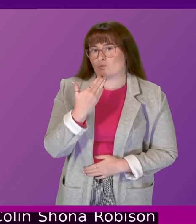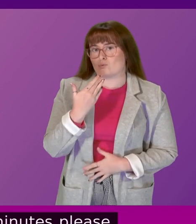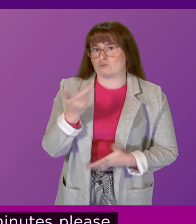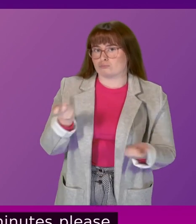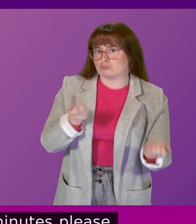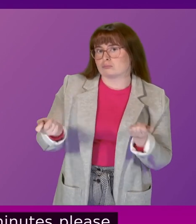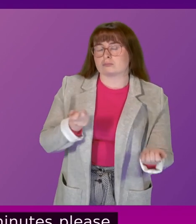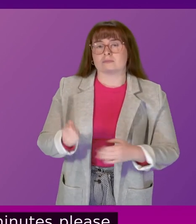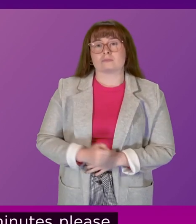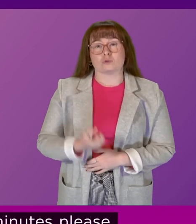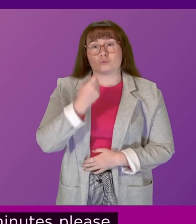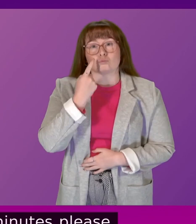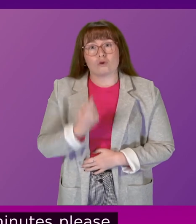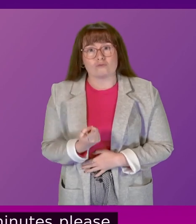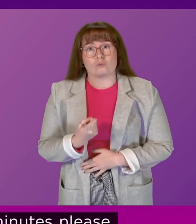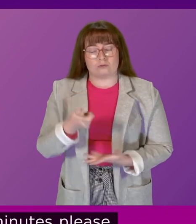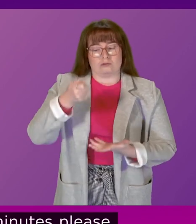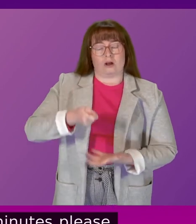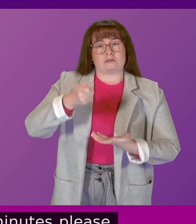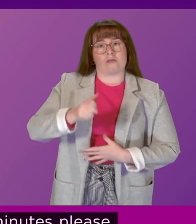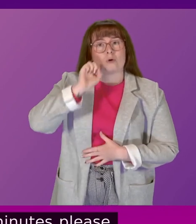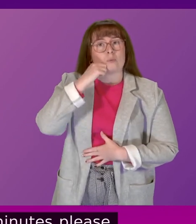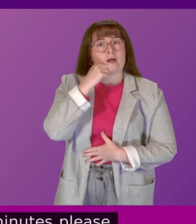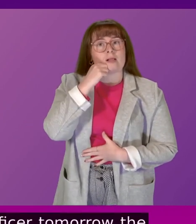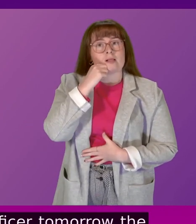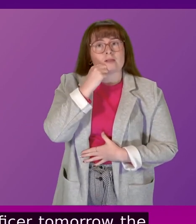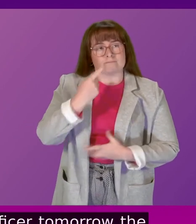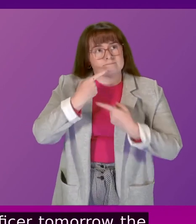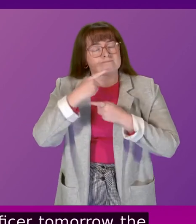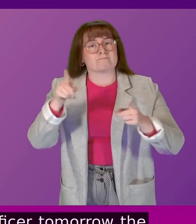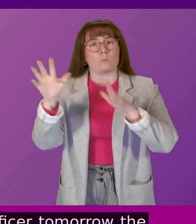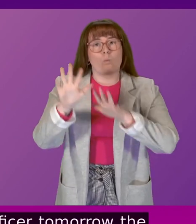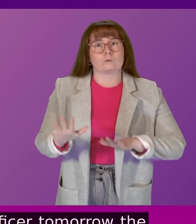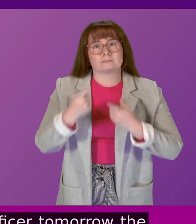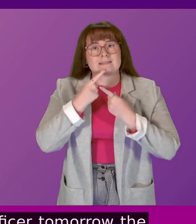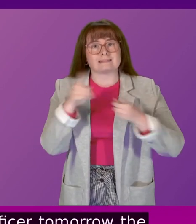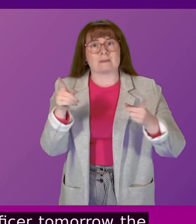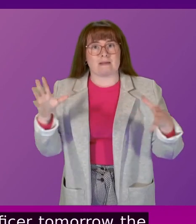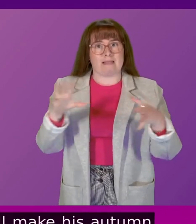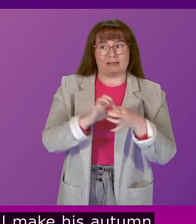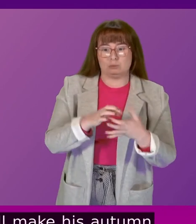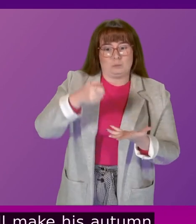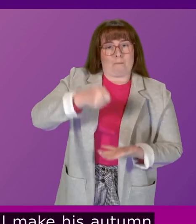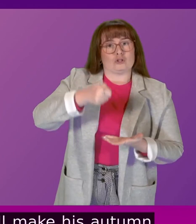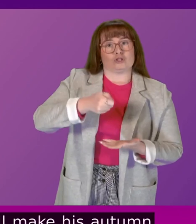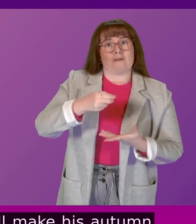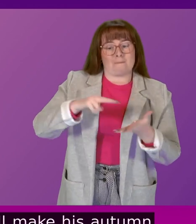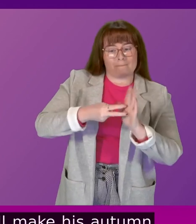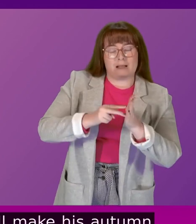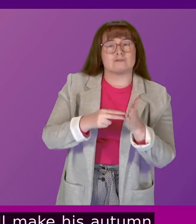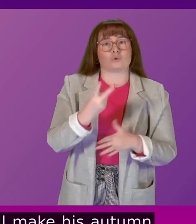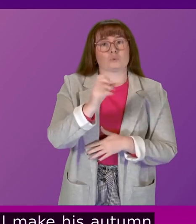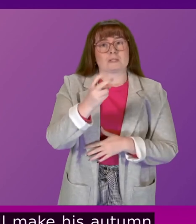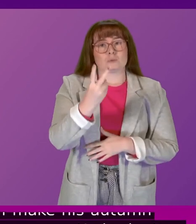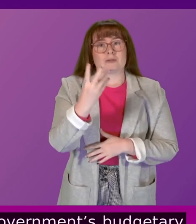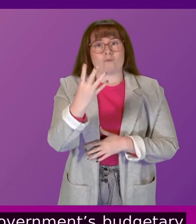Tomorrow, the Chancellor of the Exchequer will make his Autumn Statement, setting out the UK Government's budgetary plans for 2024